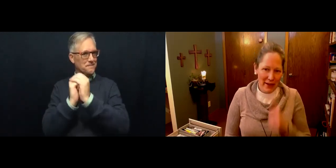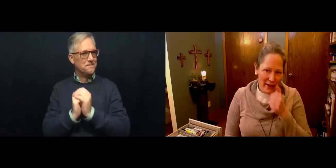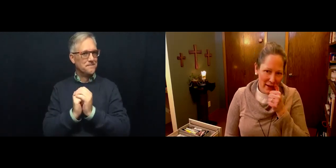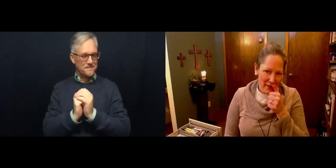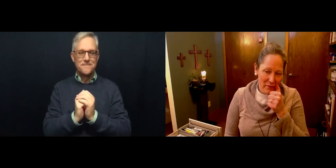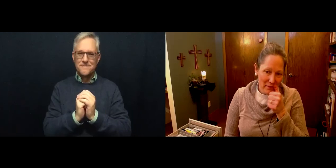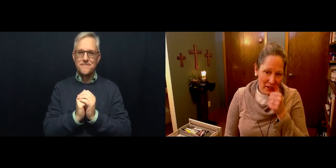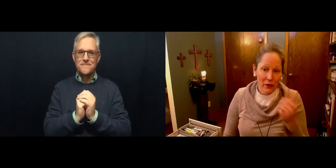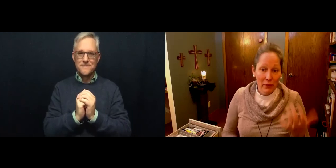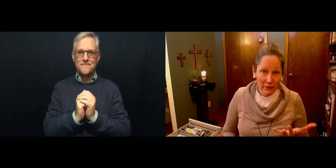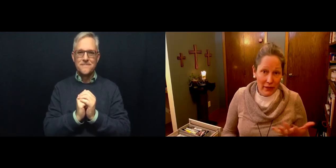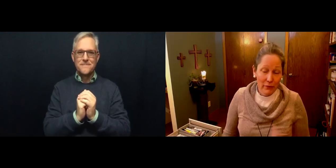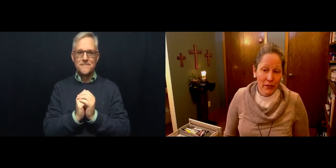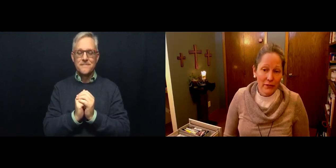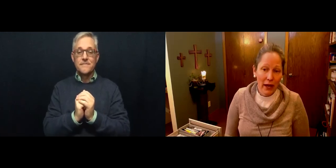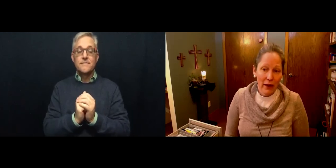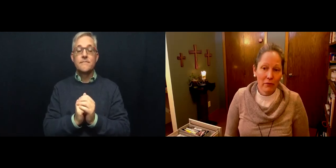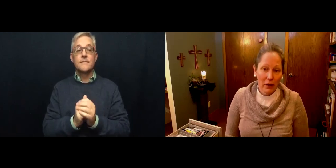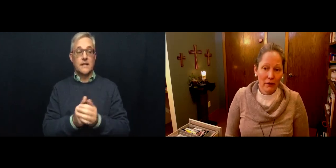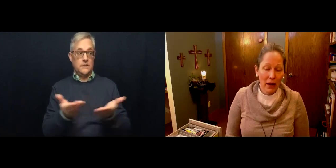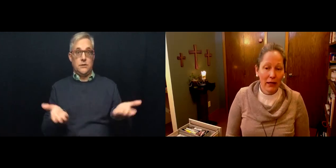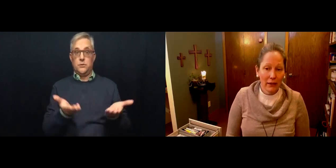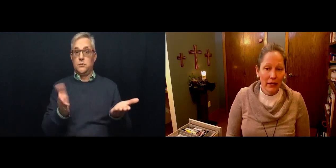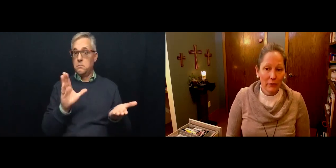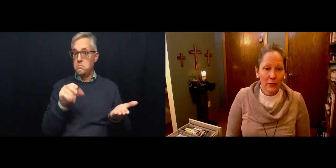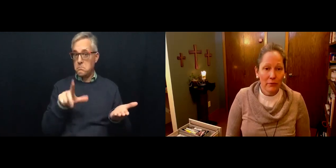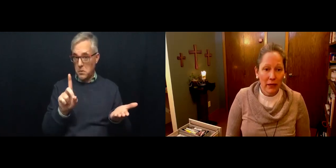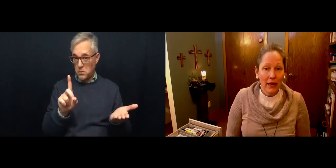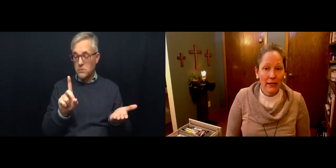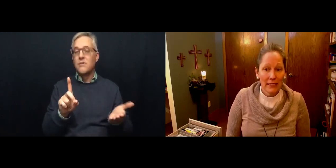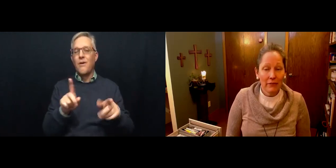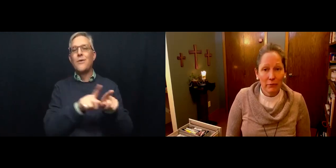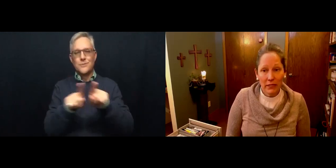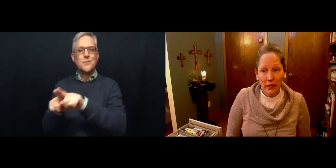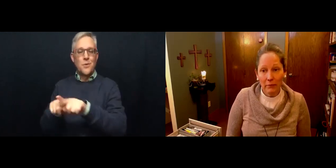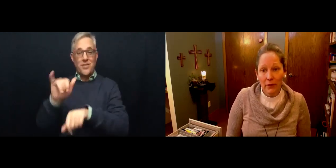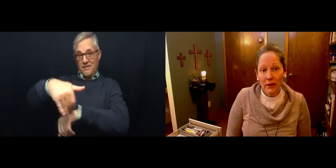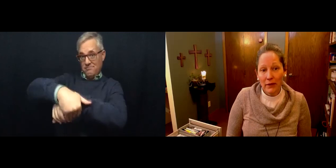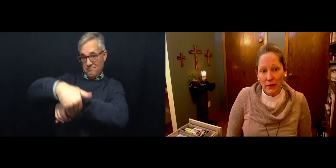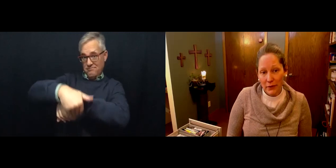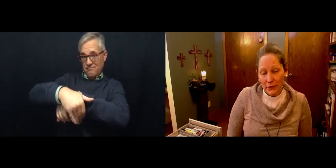And then here at Bread of Life, we'll also have online worship at 7 p.m. also.